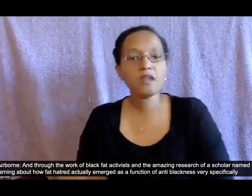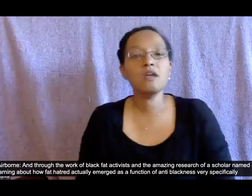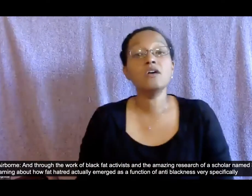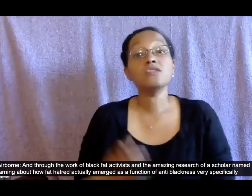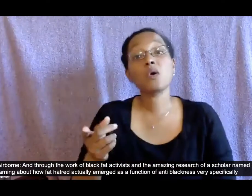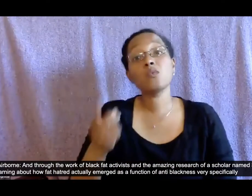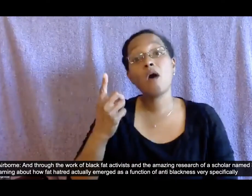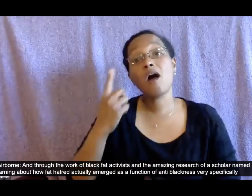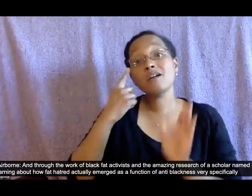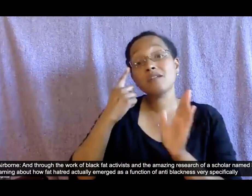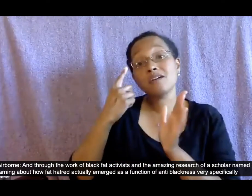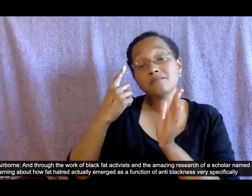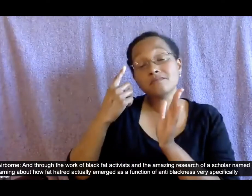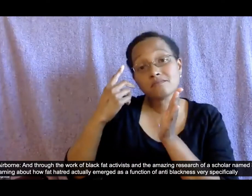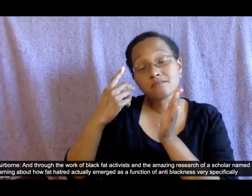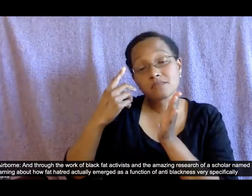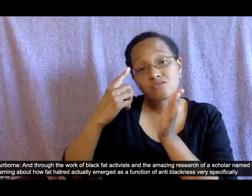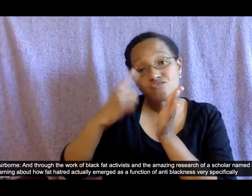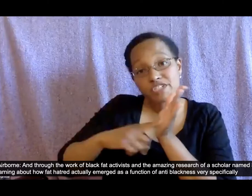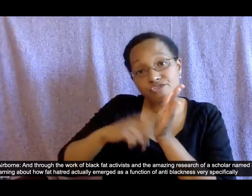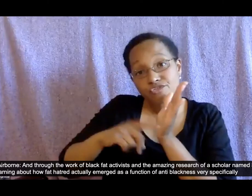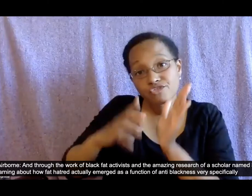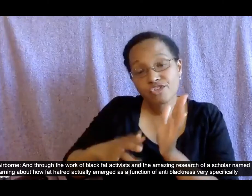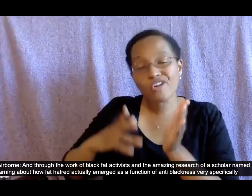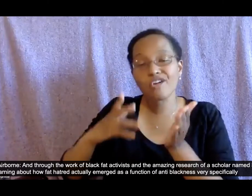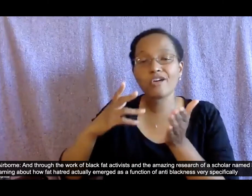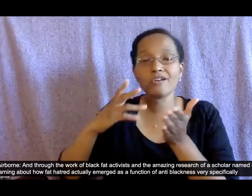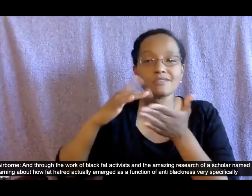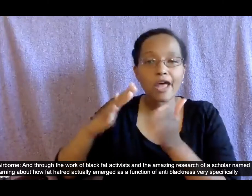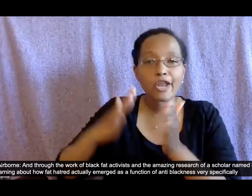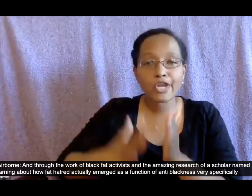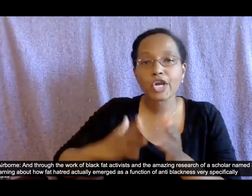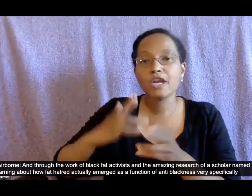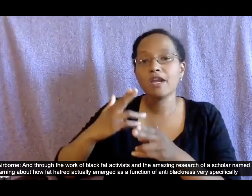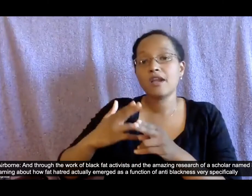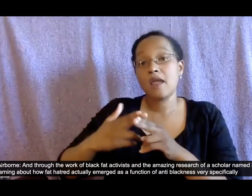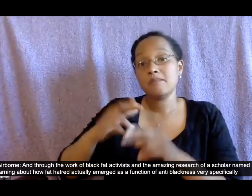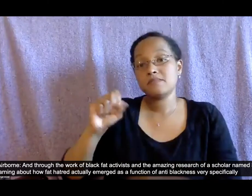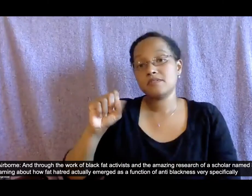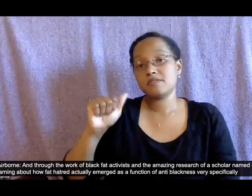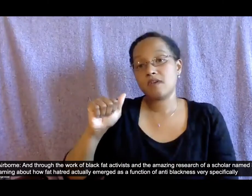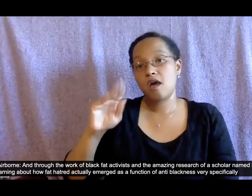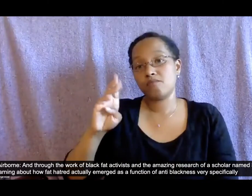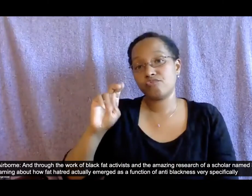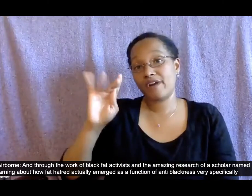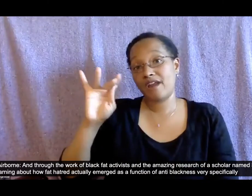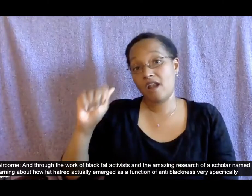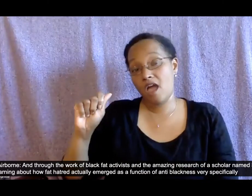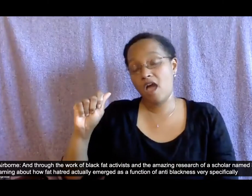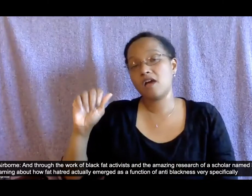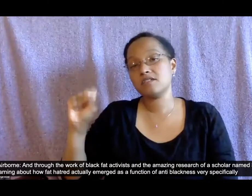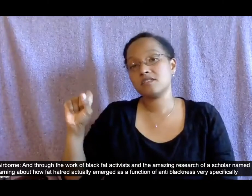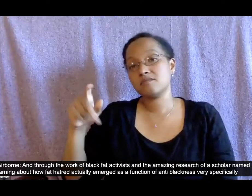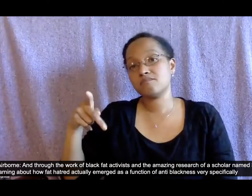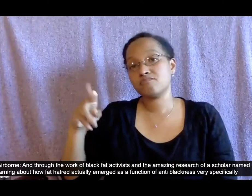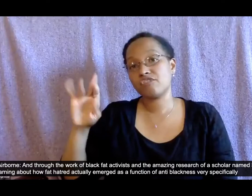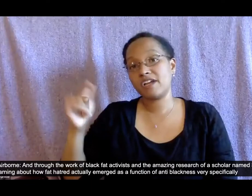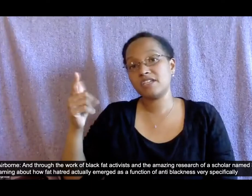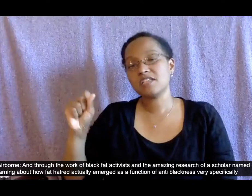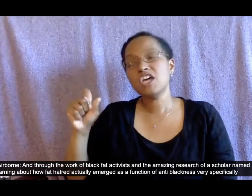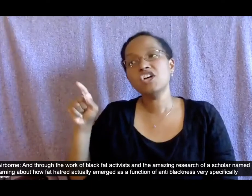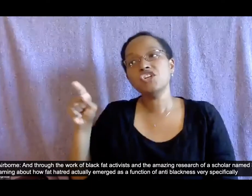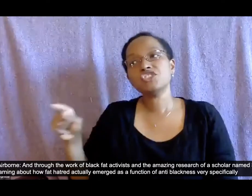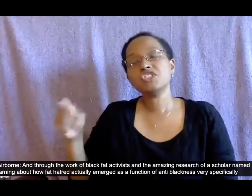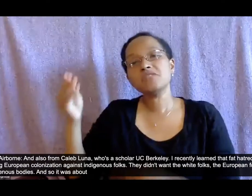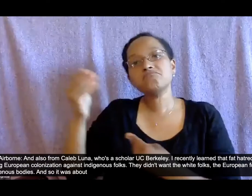sabrina strings i'm learning about how fat hatred actually emerged as a function of anti-blackness very specifically